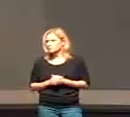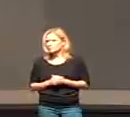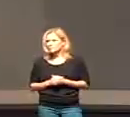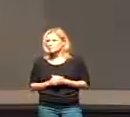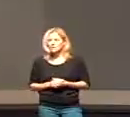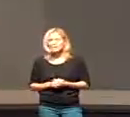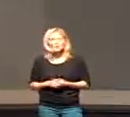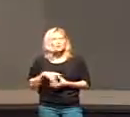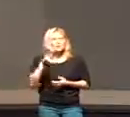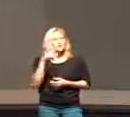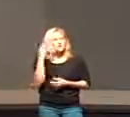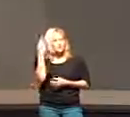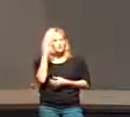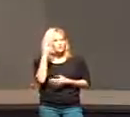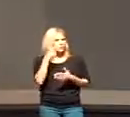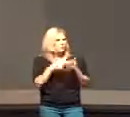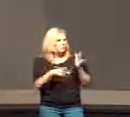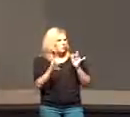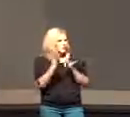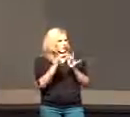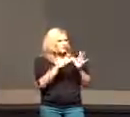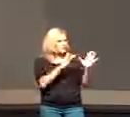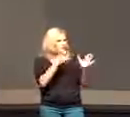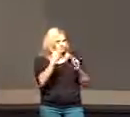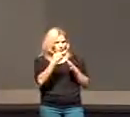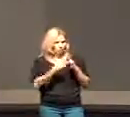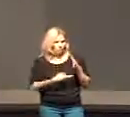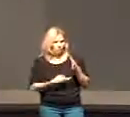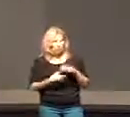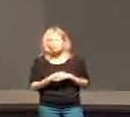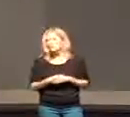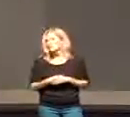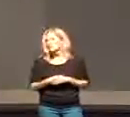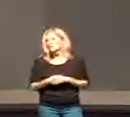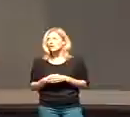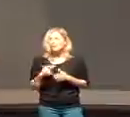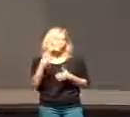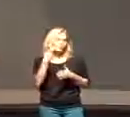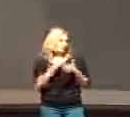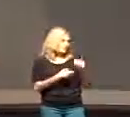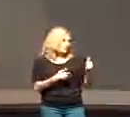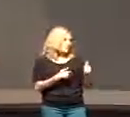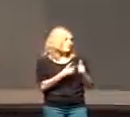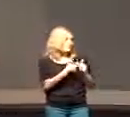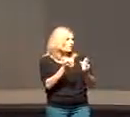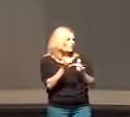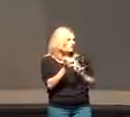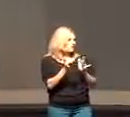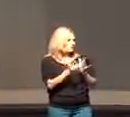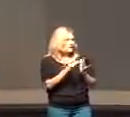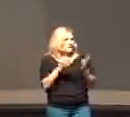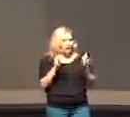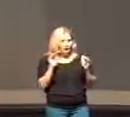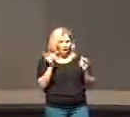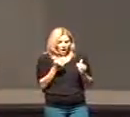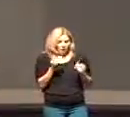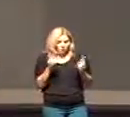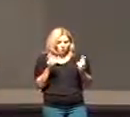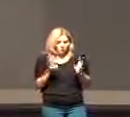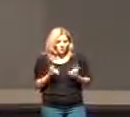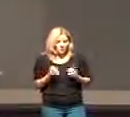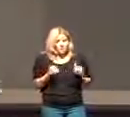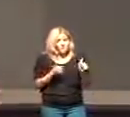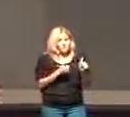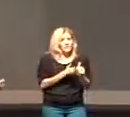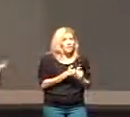Jesus did came with a cost. Now, we often talk about the cost of following Jesus in our terms, as in, to follow